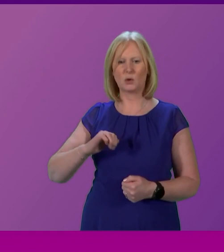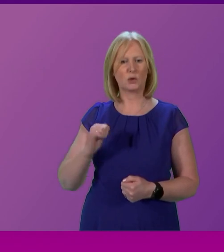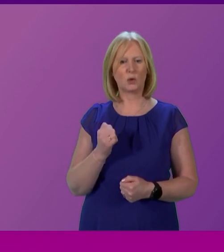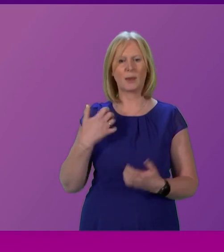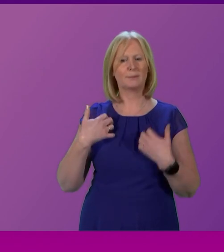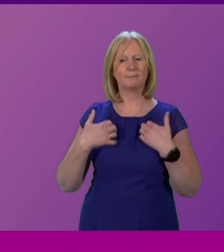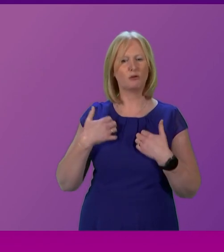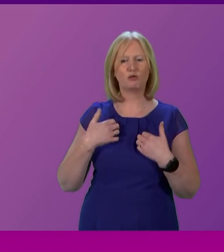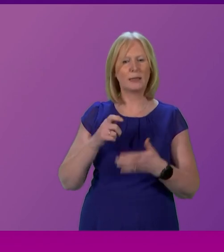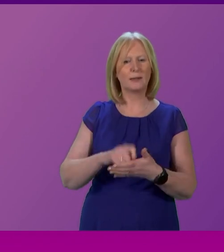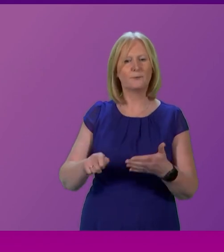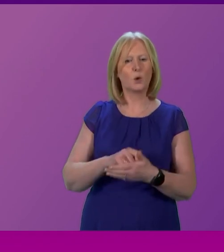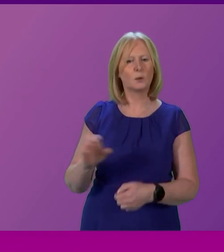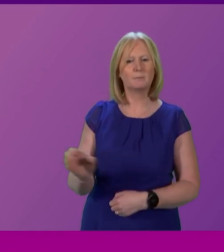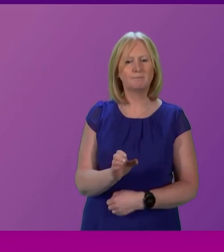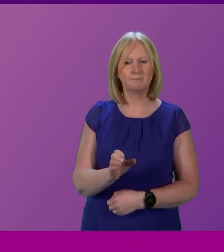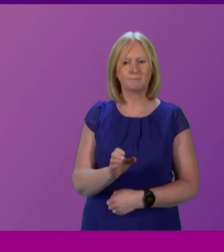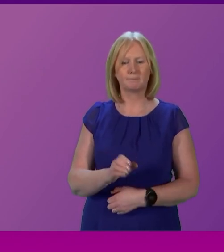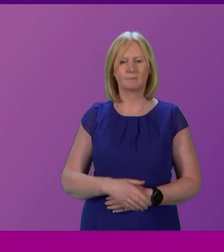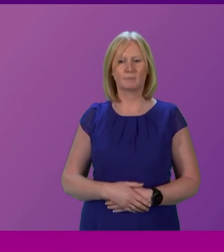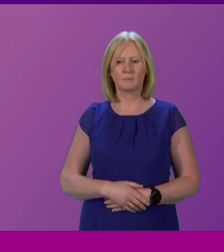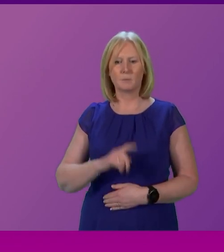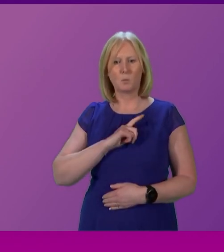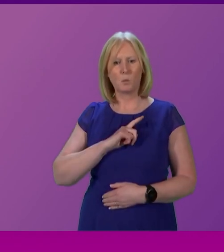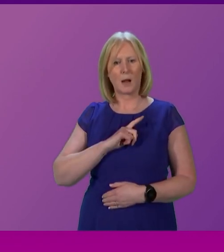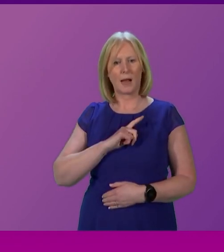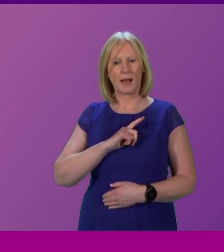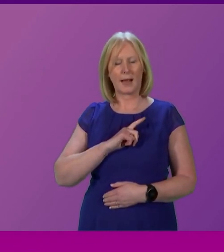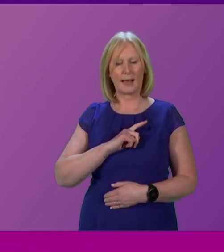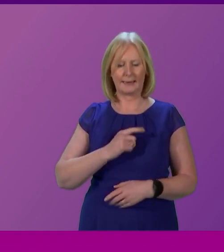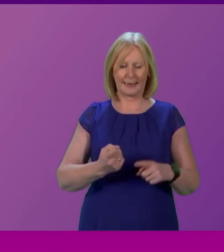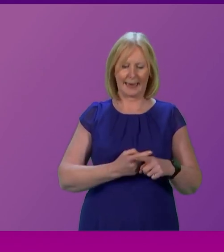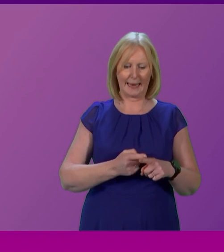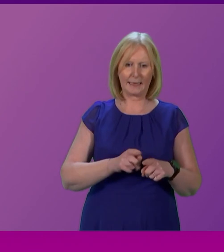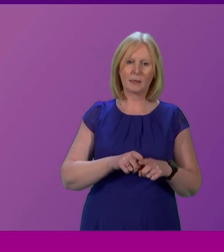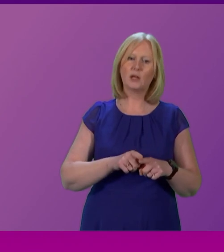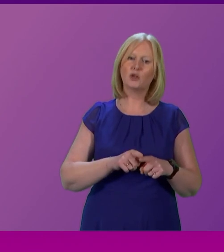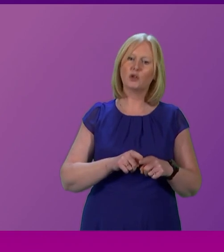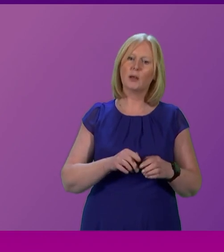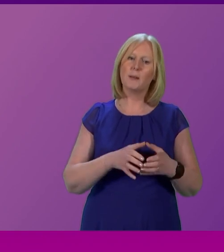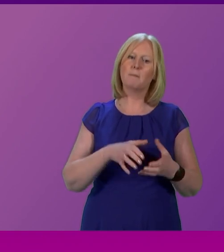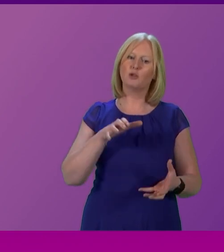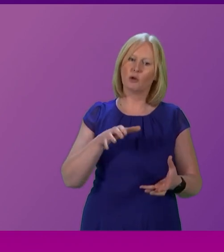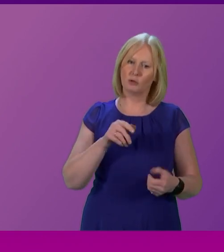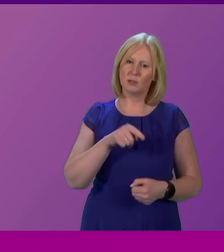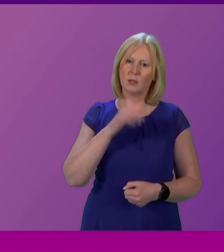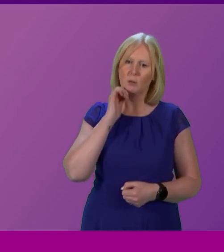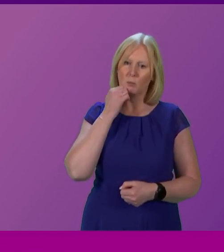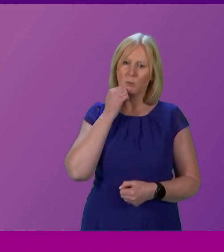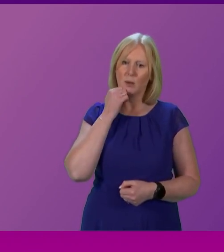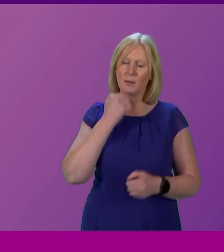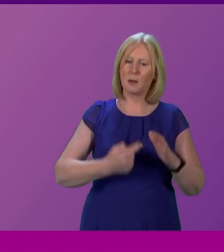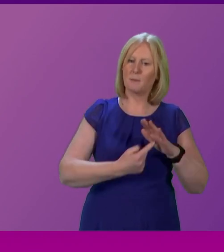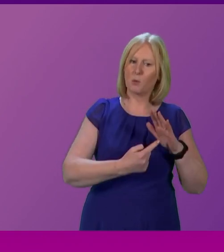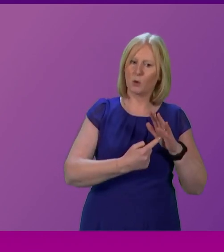their leaders over generations believe the only mandates that are delivered by an English majority carry any value or weight. And the Scottish